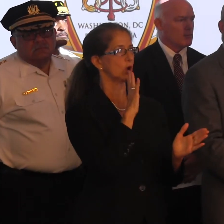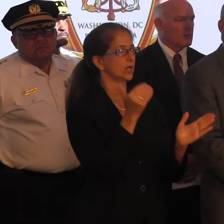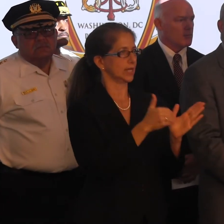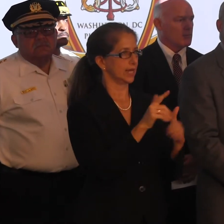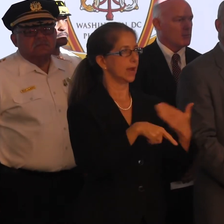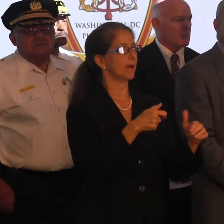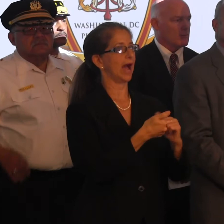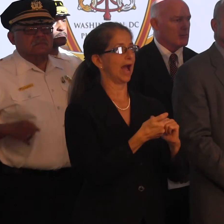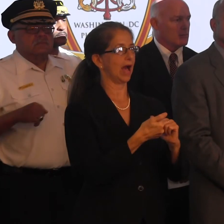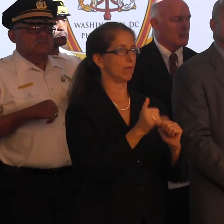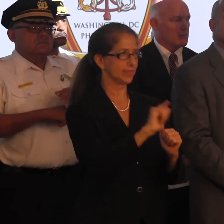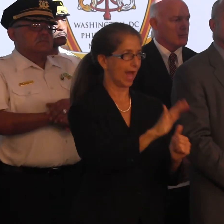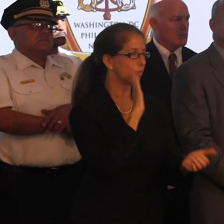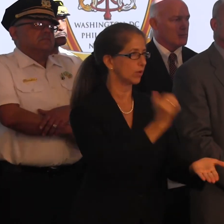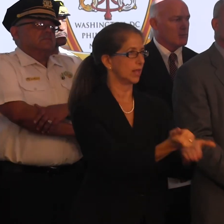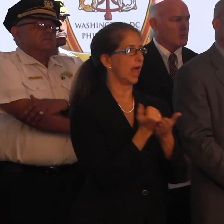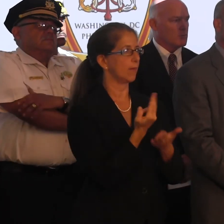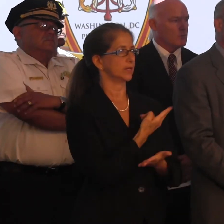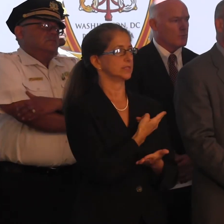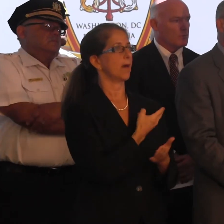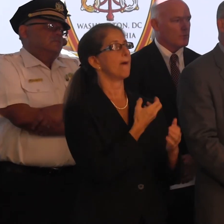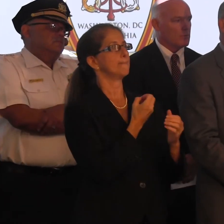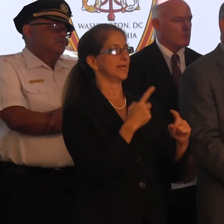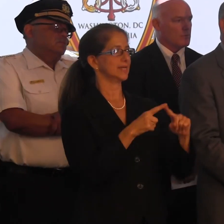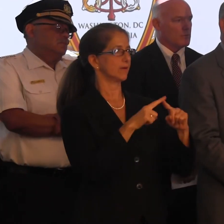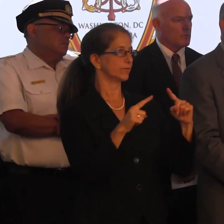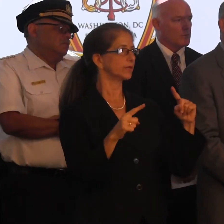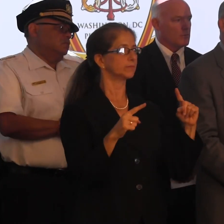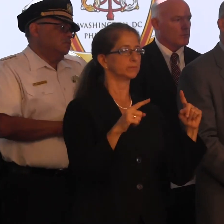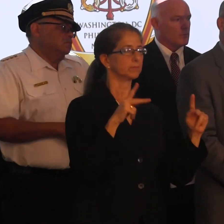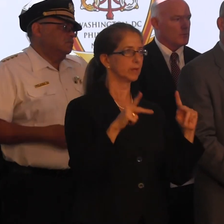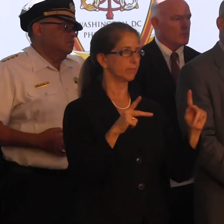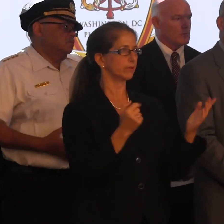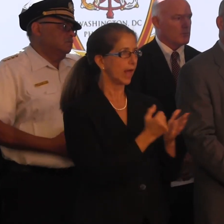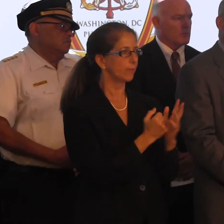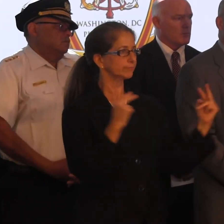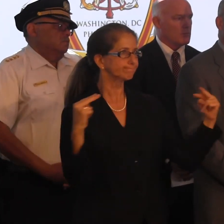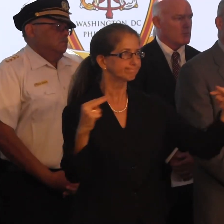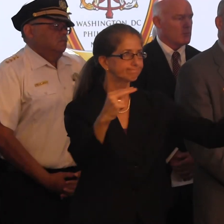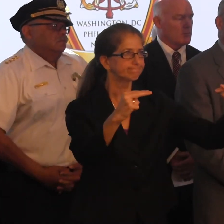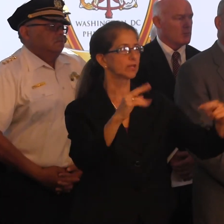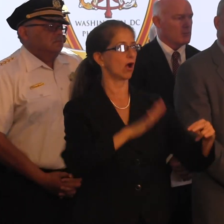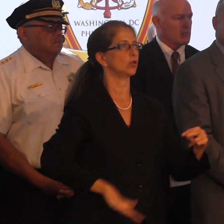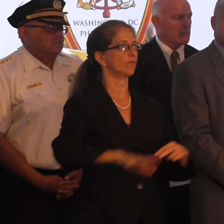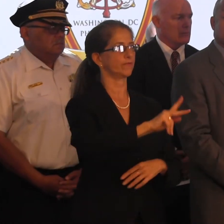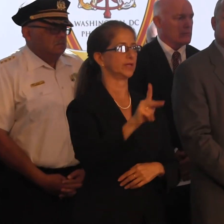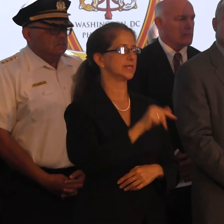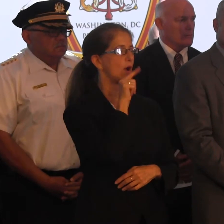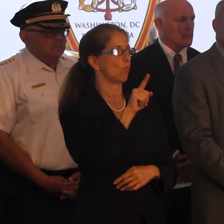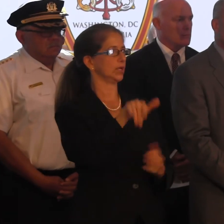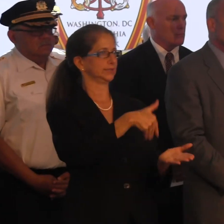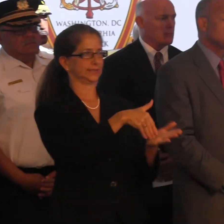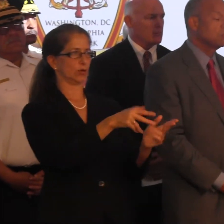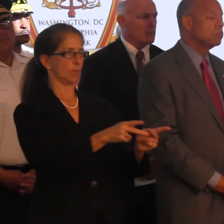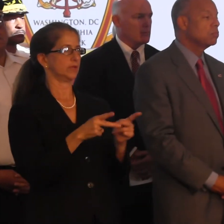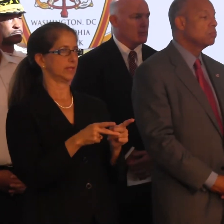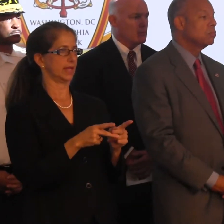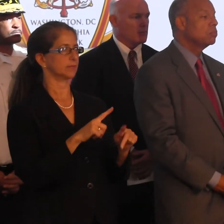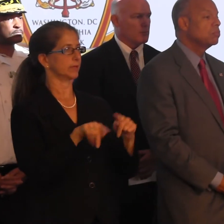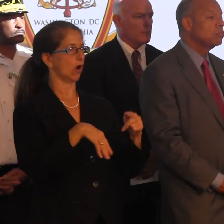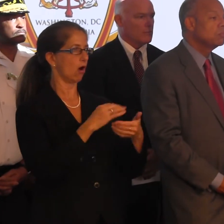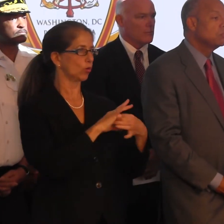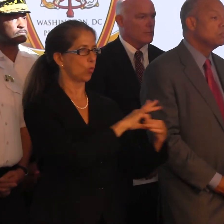about how that will help us. So there are a lot of eyes and a lot of resources and assets all over the city. No one central place, but all